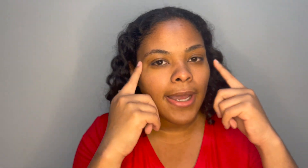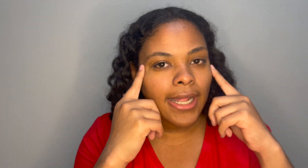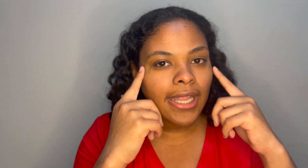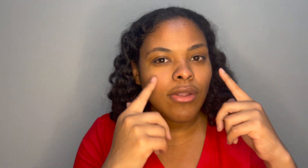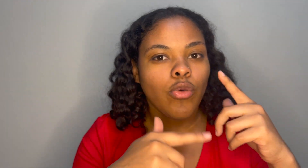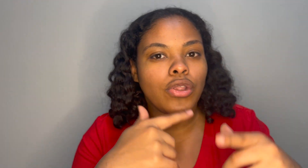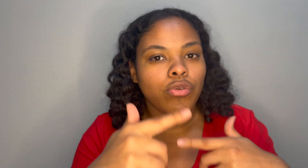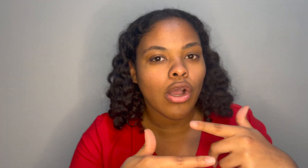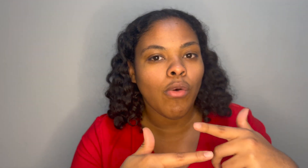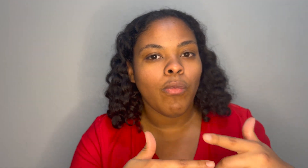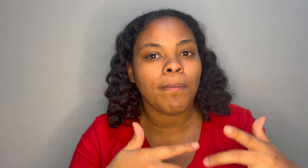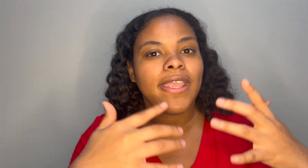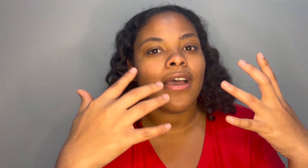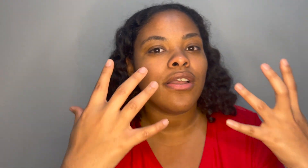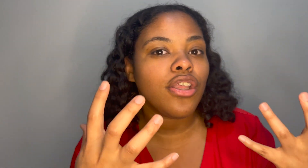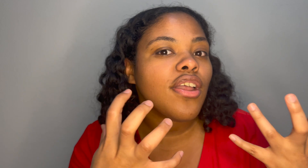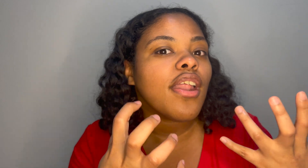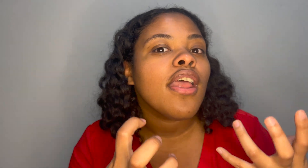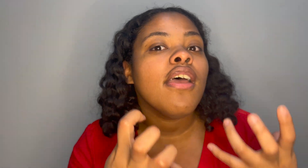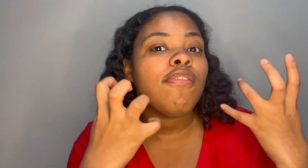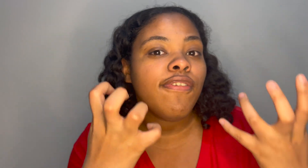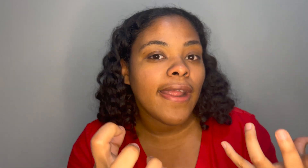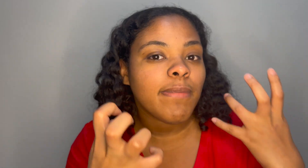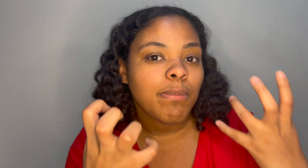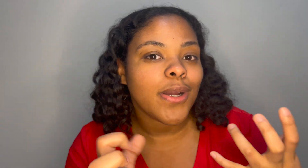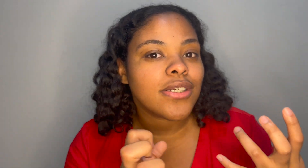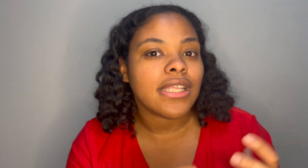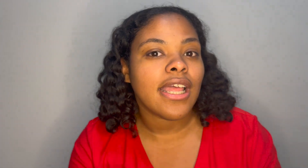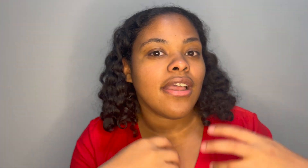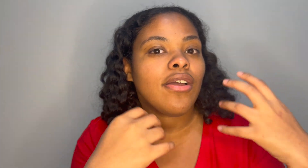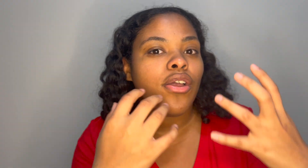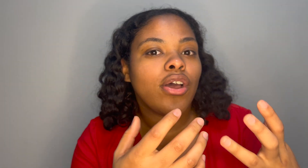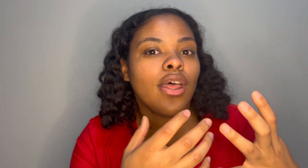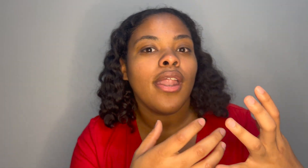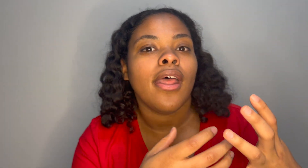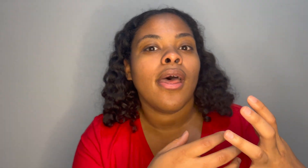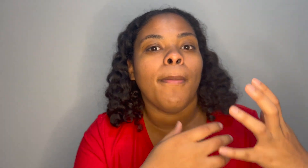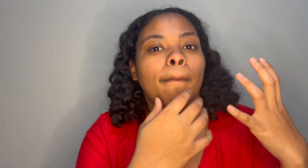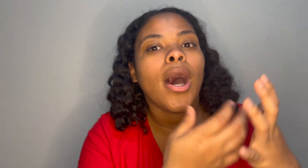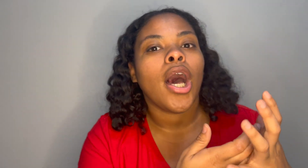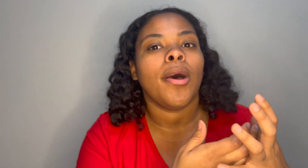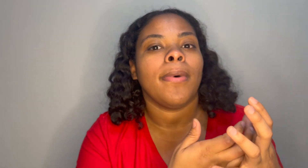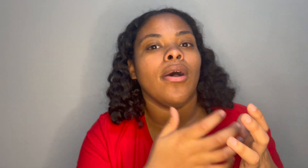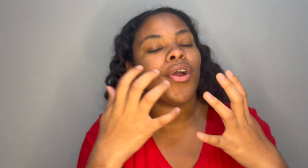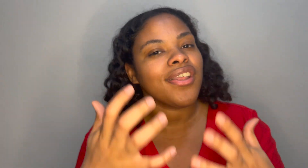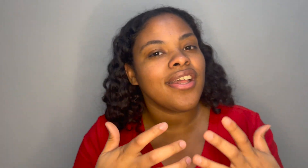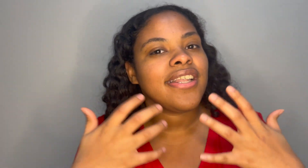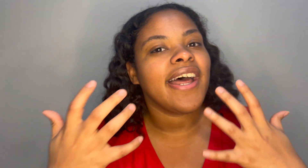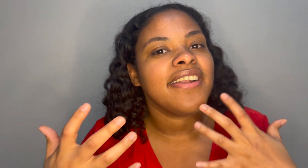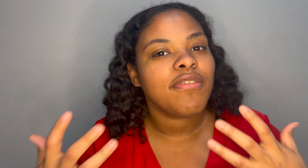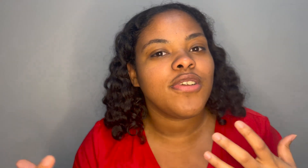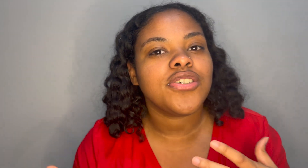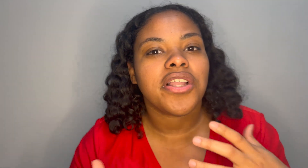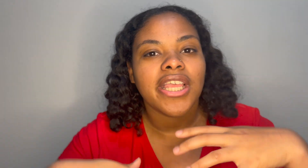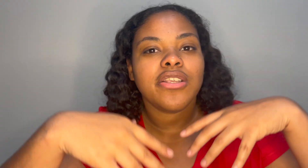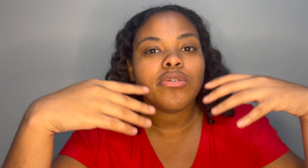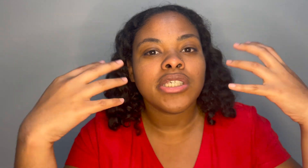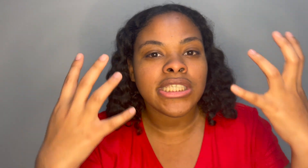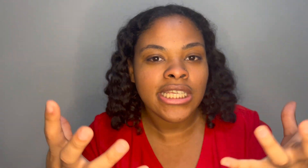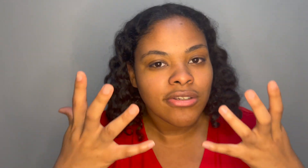who you know will be a good family person like a good mom or a good dad in the future like you see those